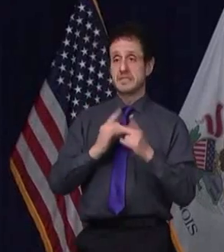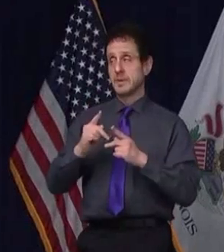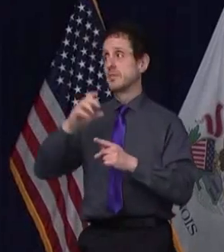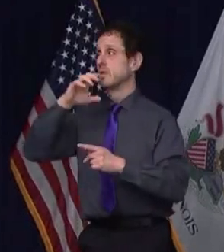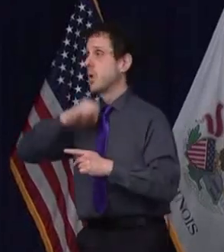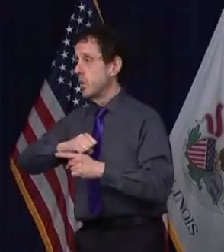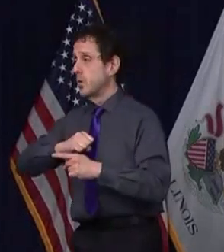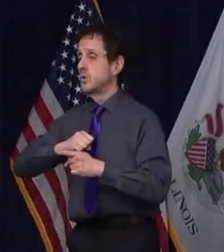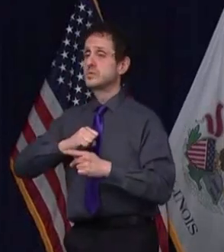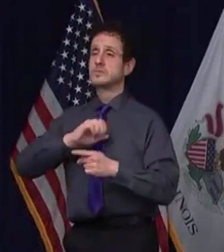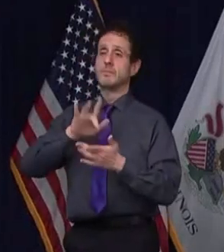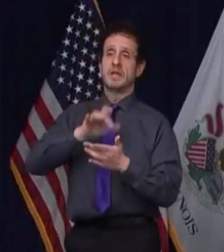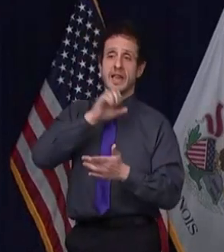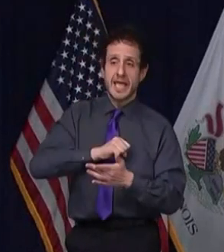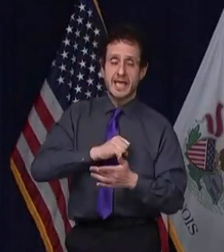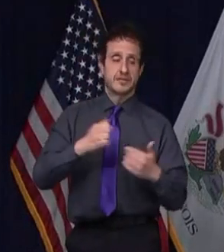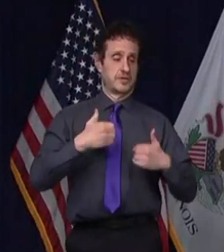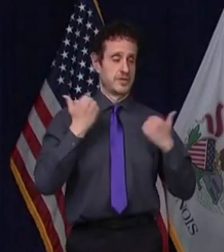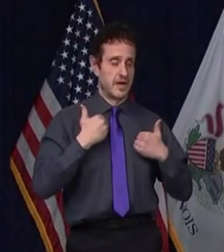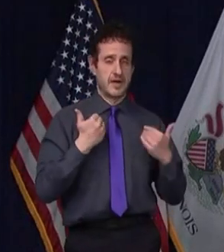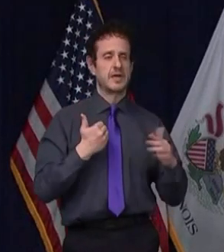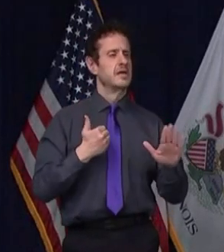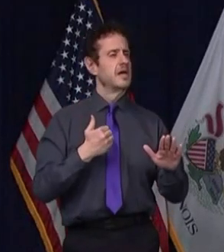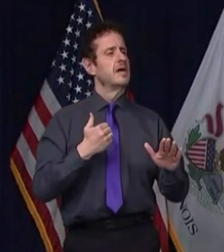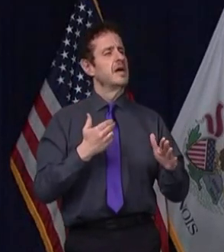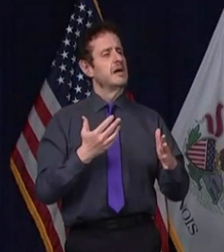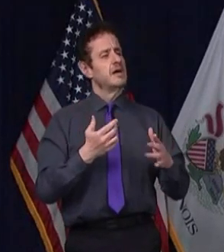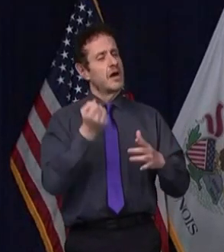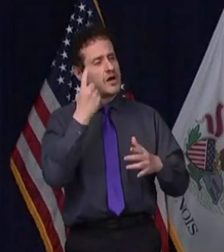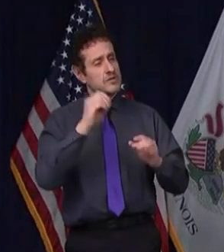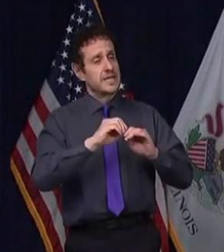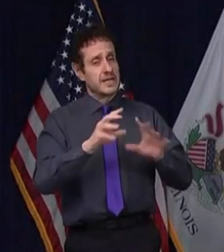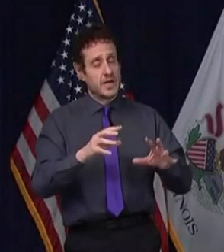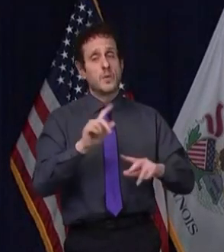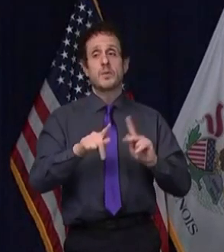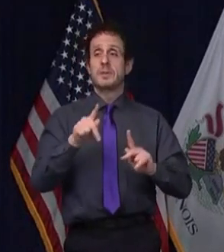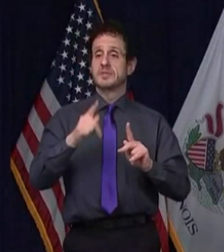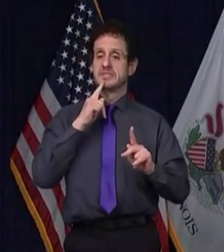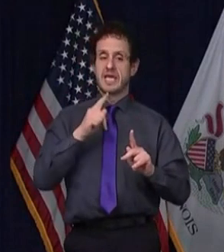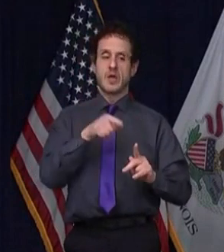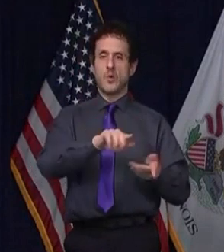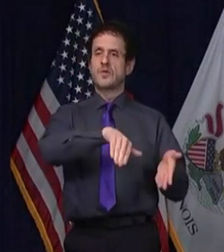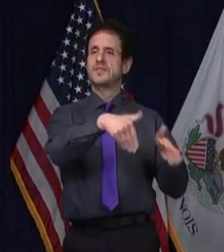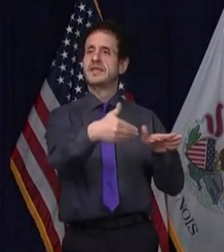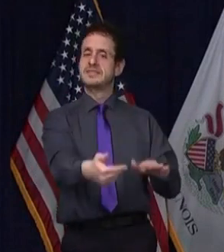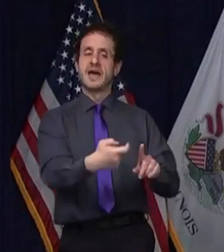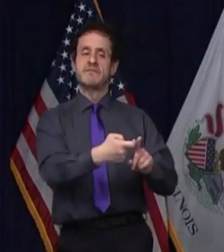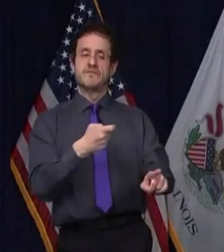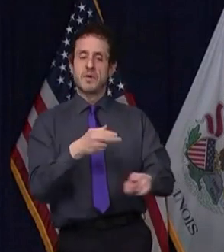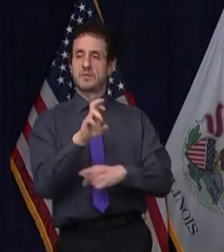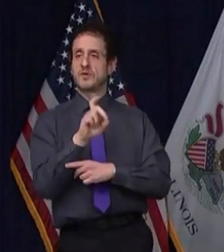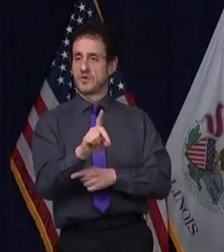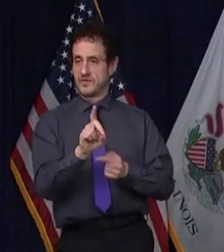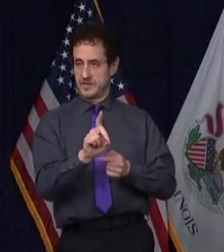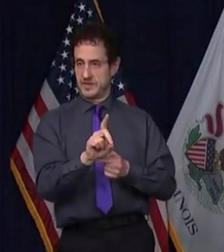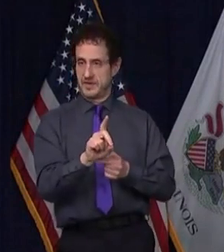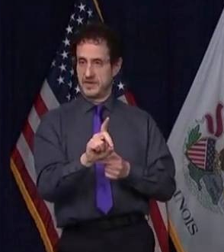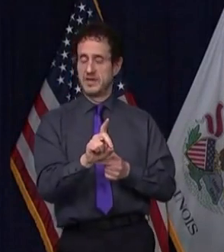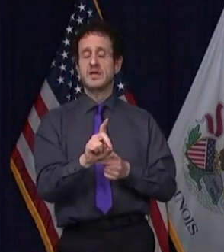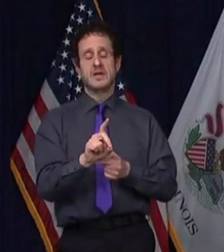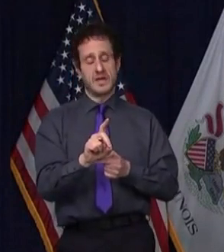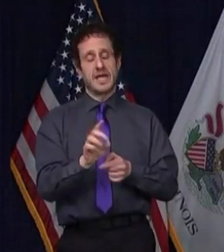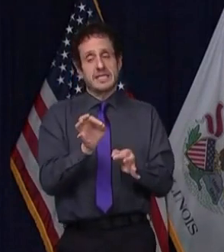I just want to be clear in terms of the definition of people dying of COVID. So the case definition is very